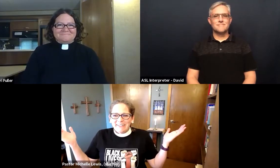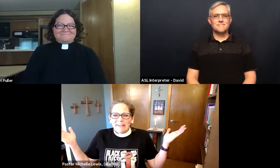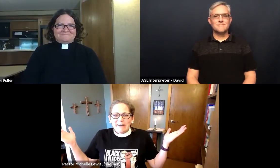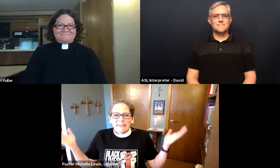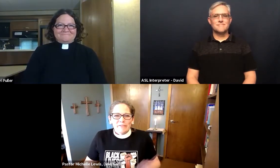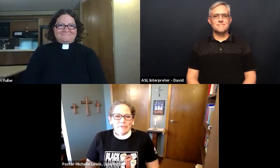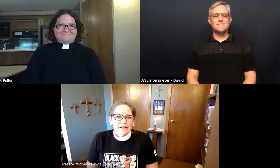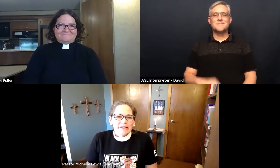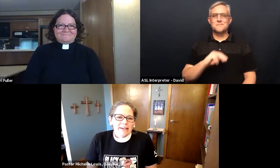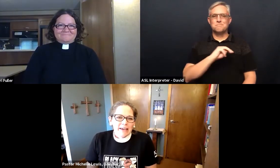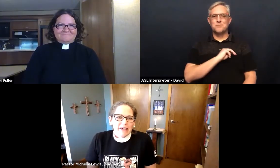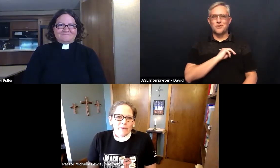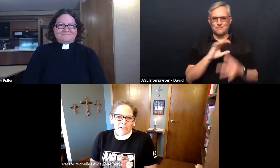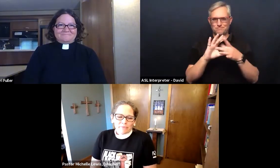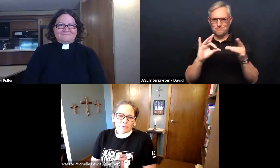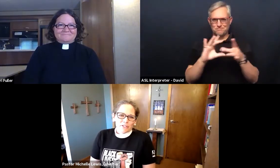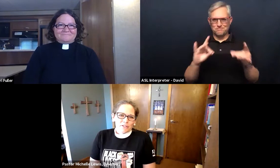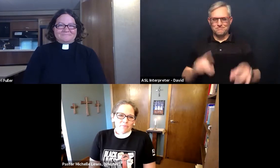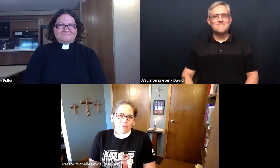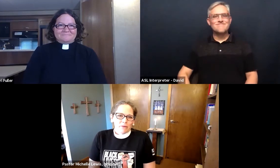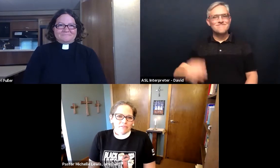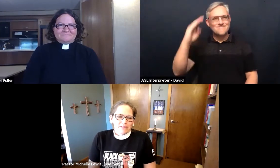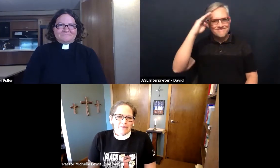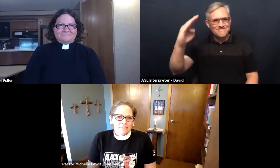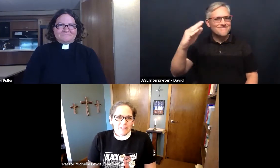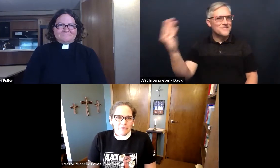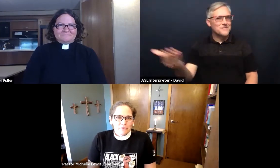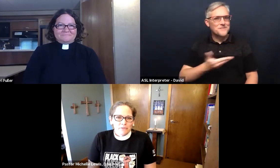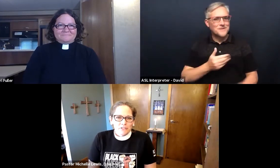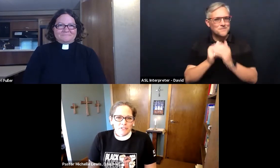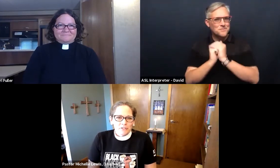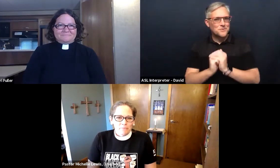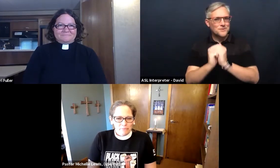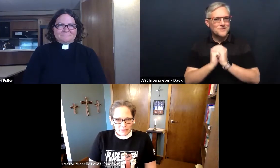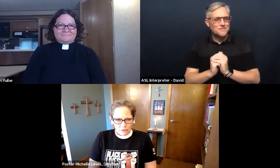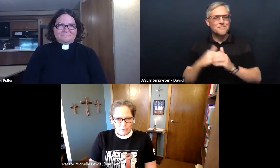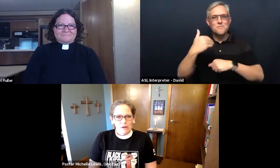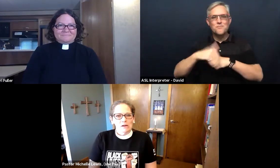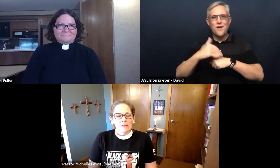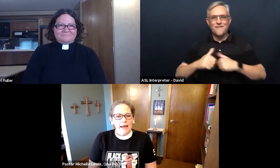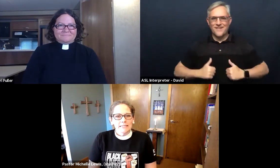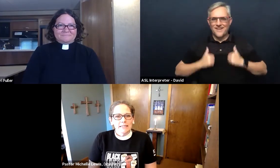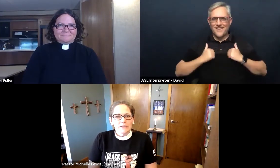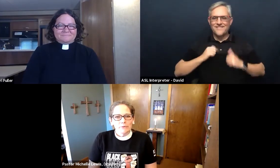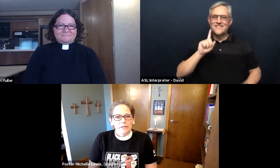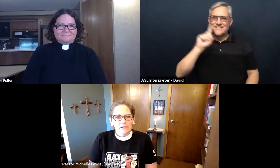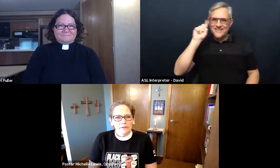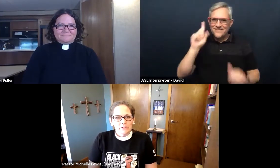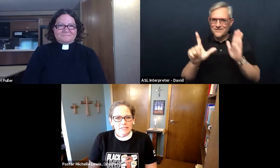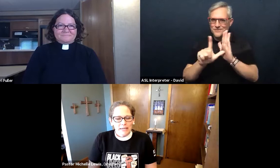Hello, everyone, and welcome to worship at Bread of Life Deaf Lutheran Church. We are glad that you are here today